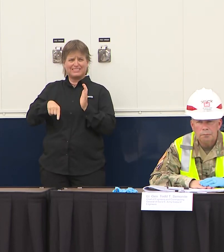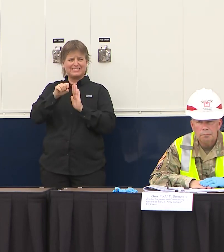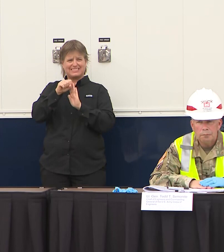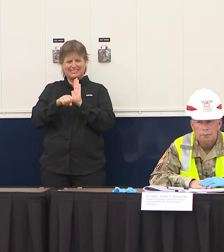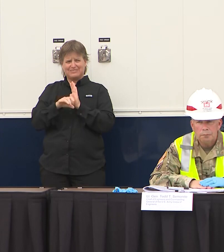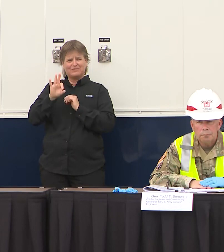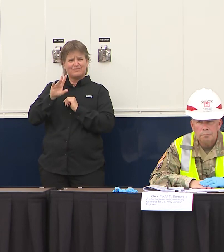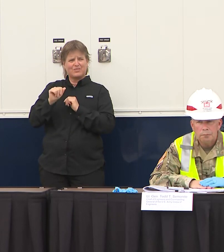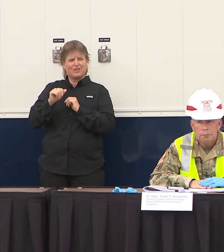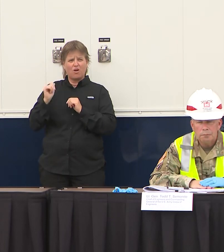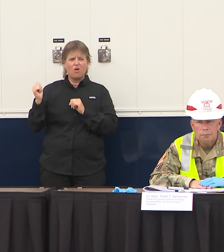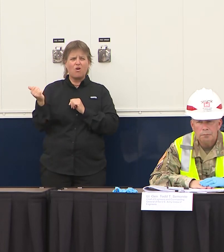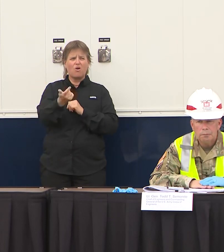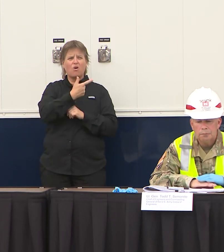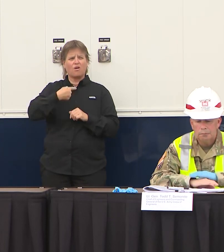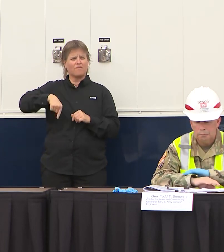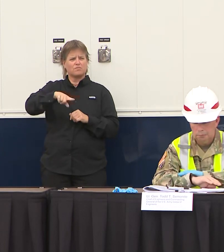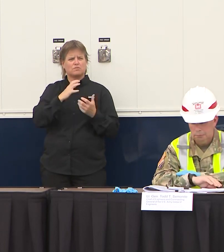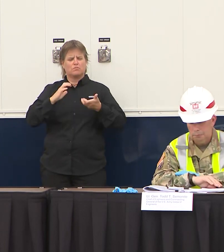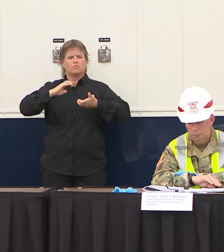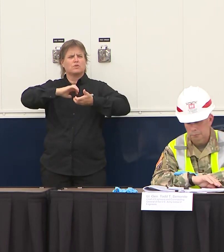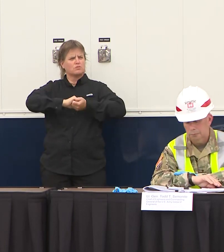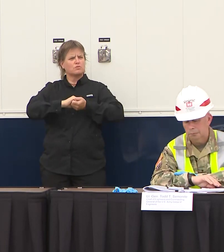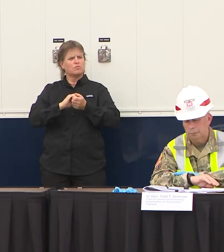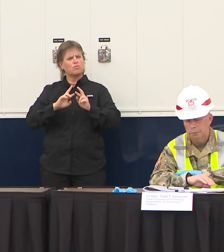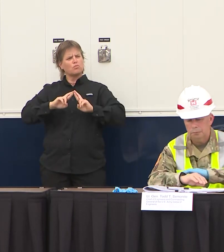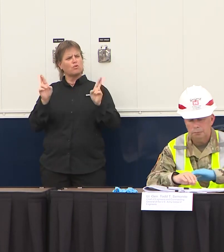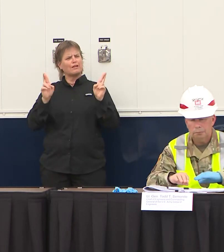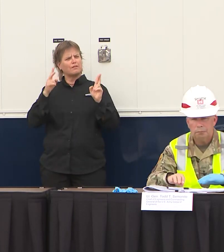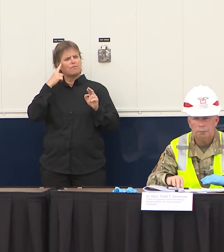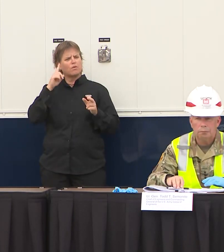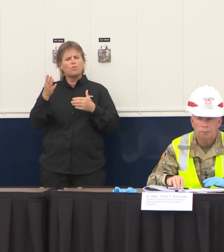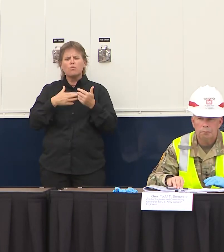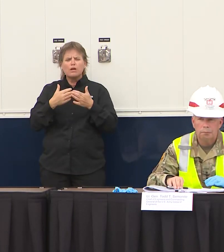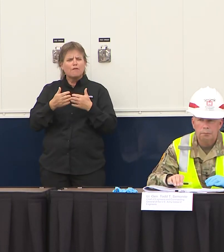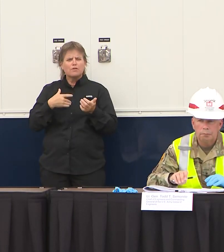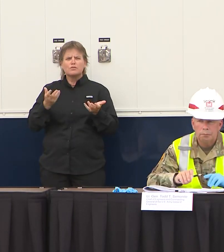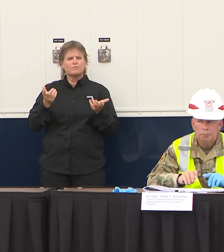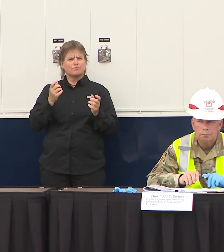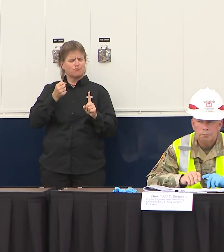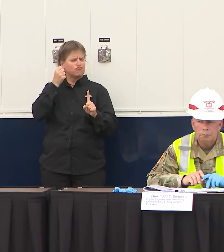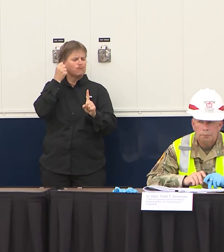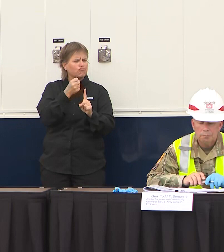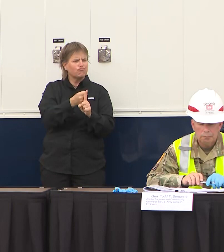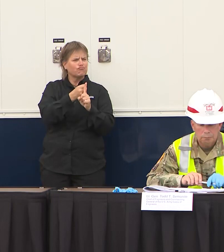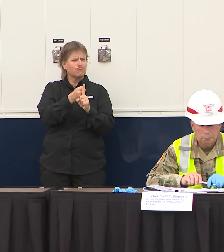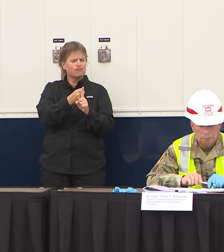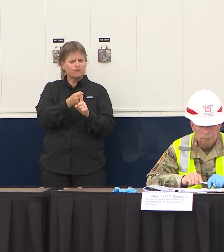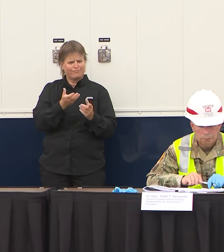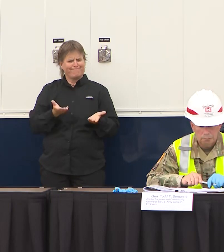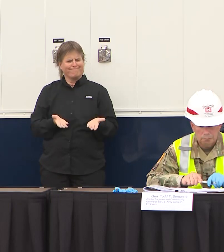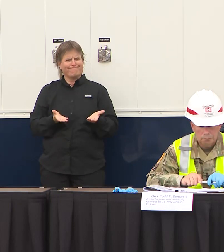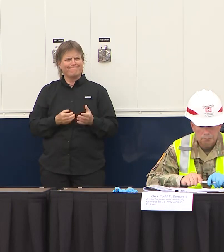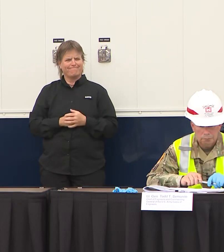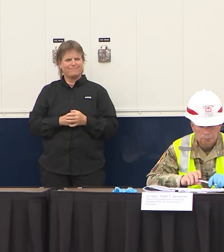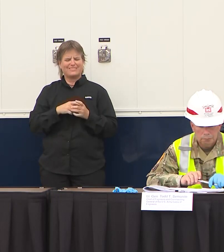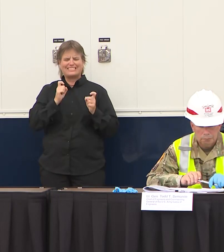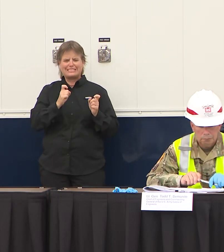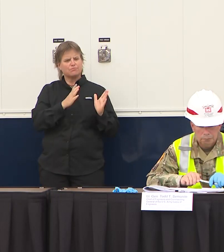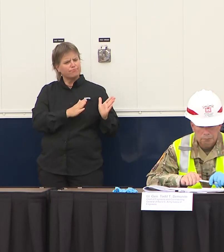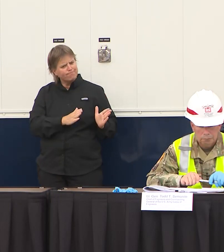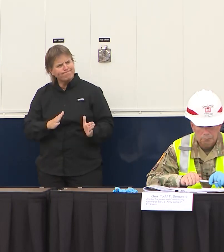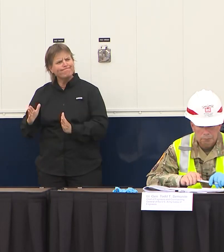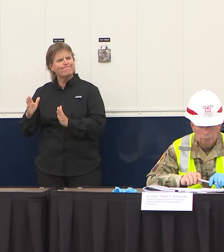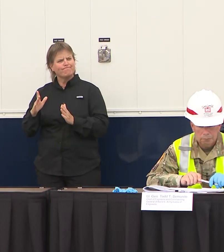doing all we can to be fully prepared and again these plans have been laid for quite some time finally